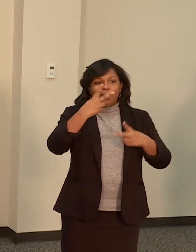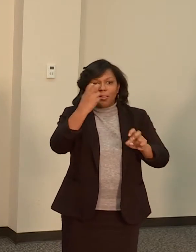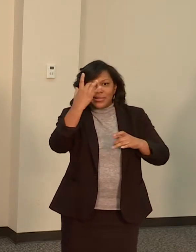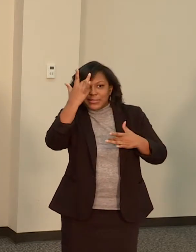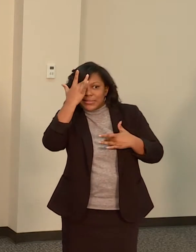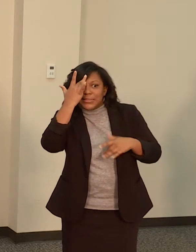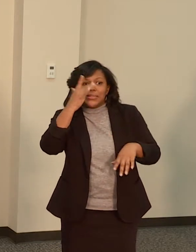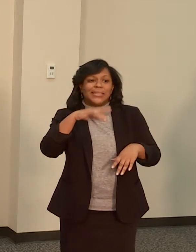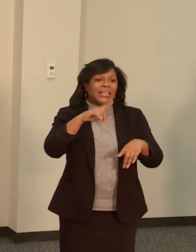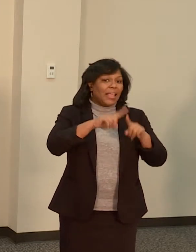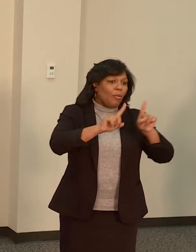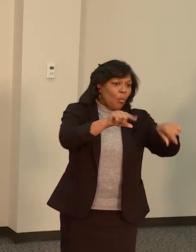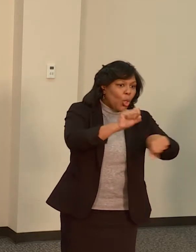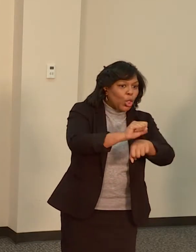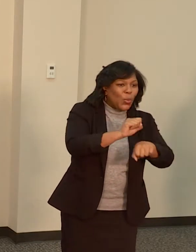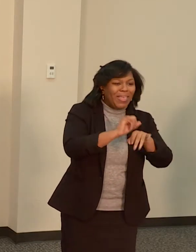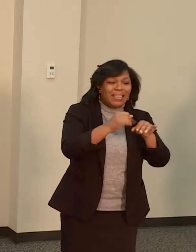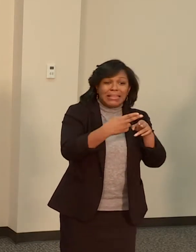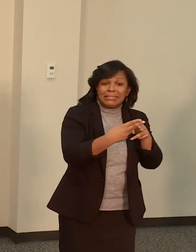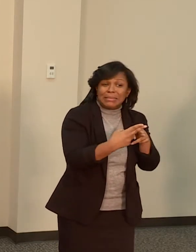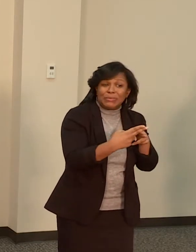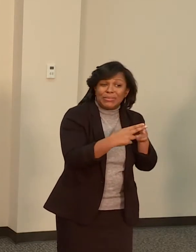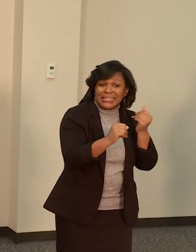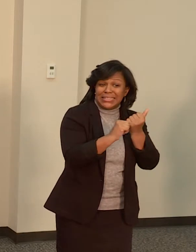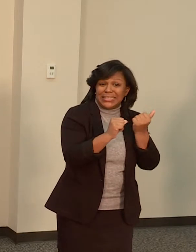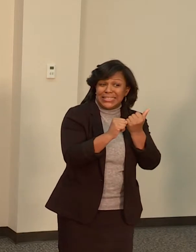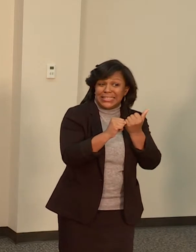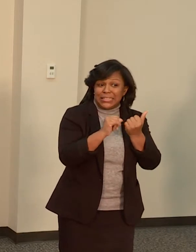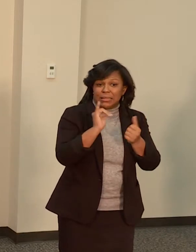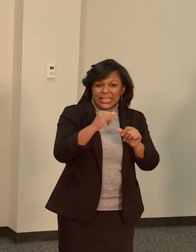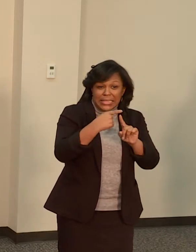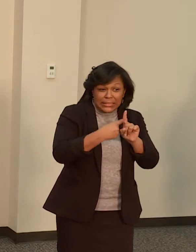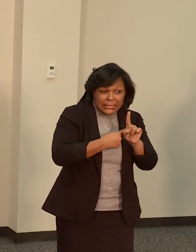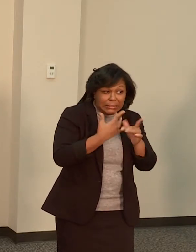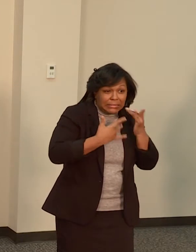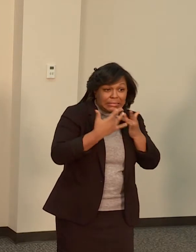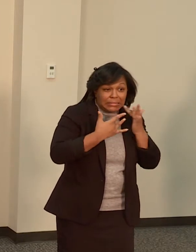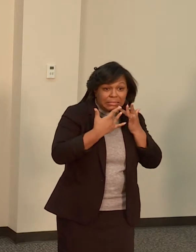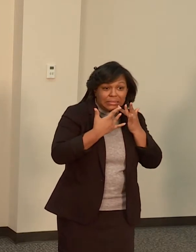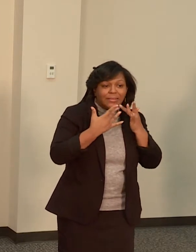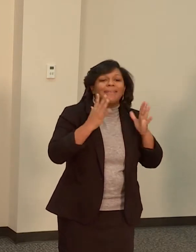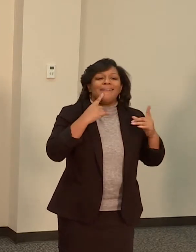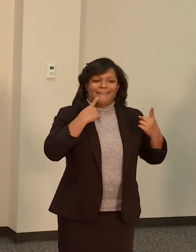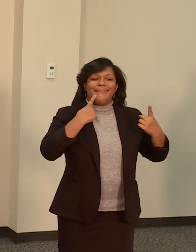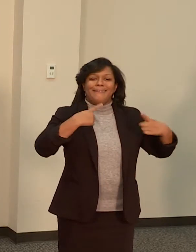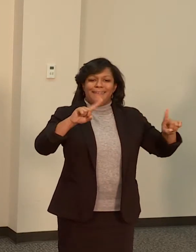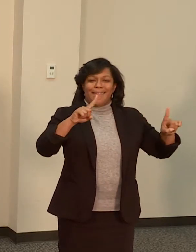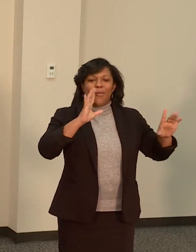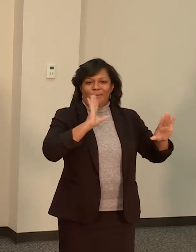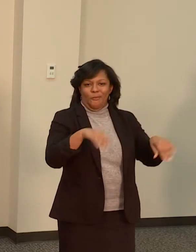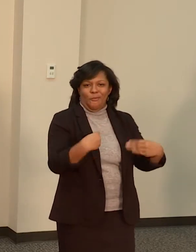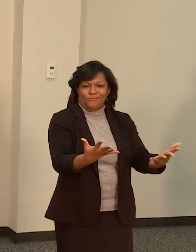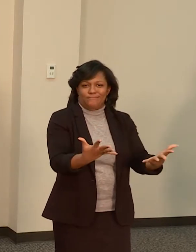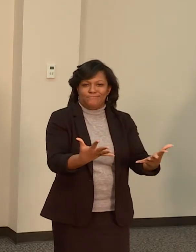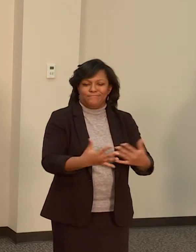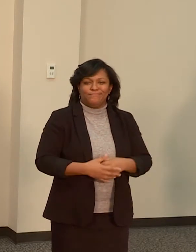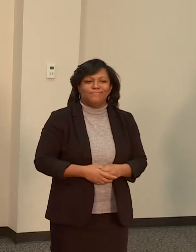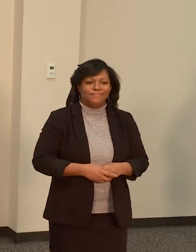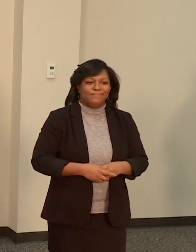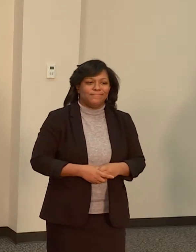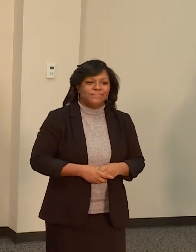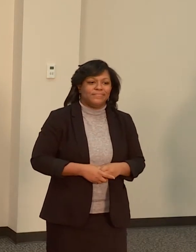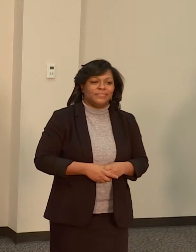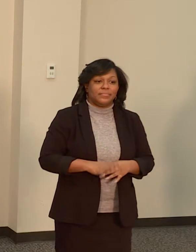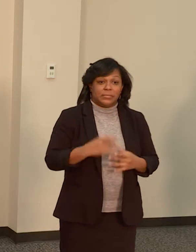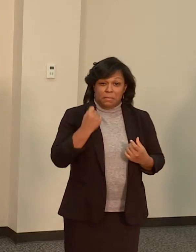necessary assistance just to get through the month and make the rental payment. And so during the most destabilizing